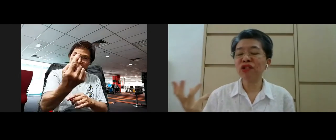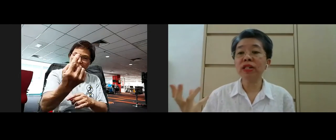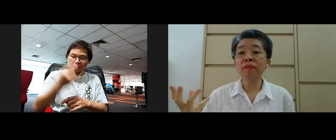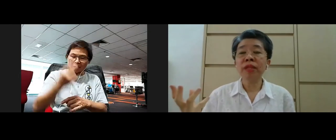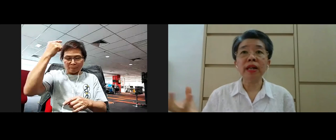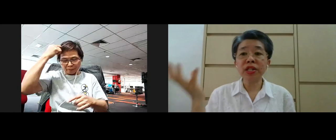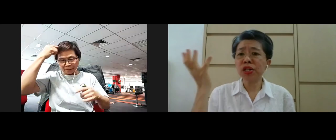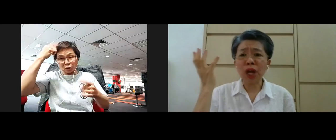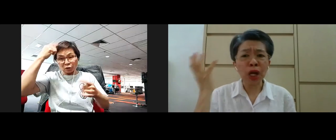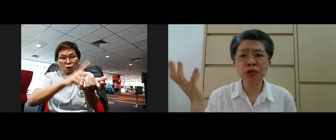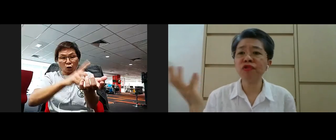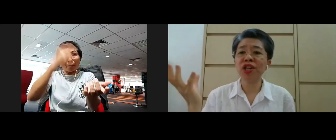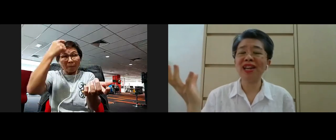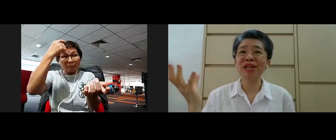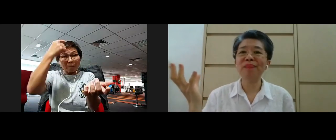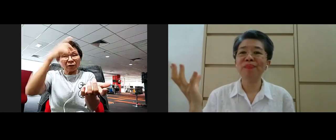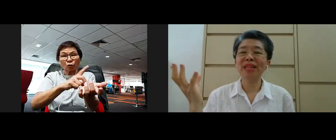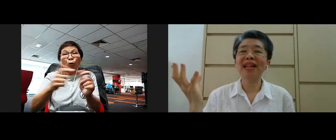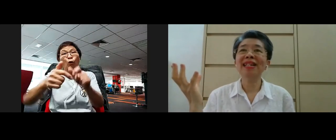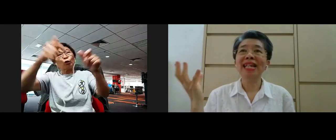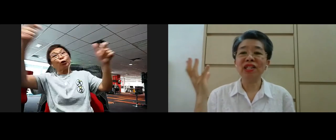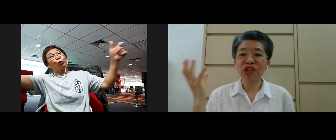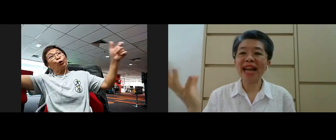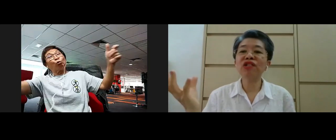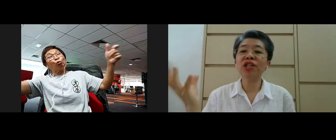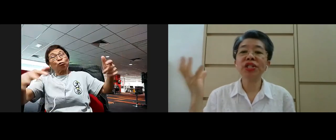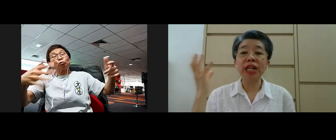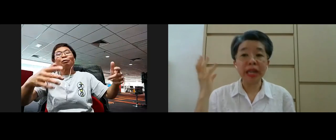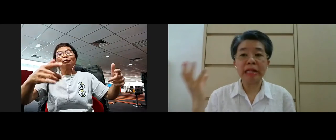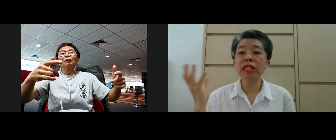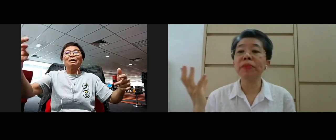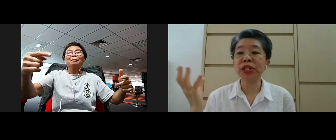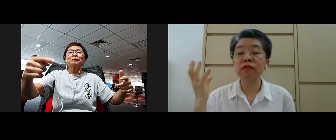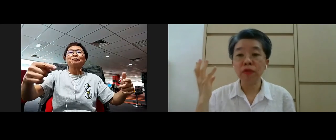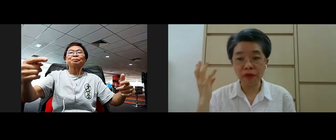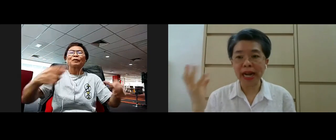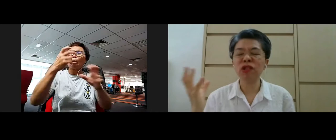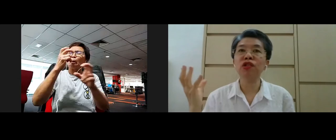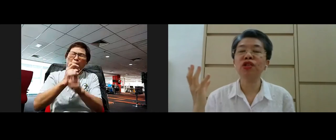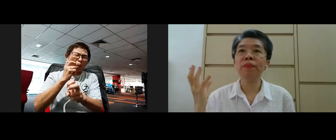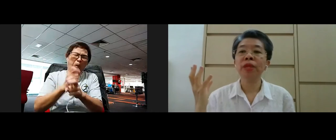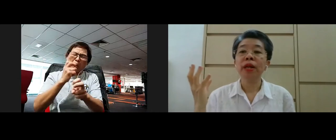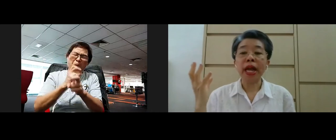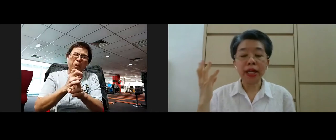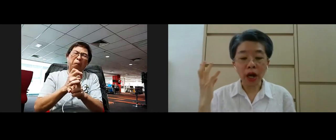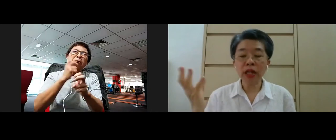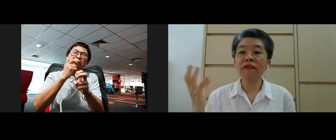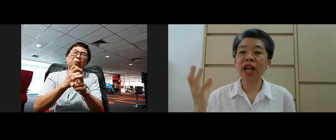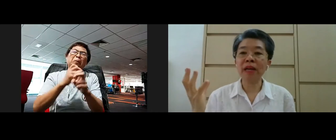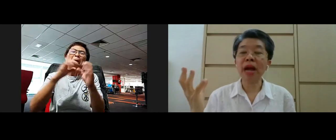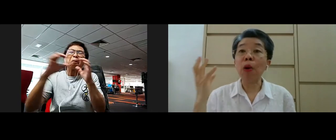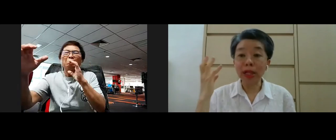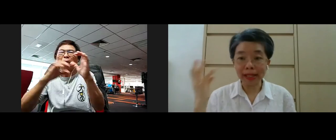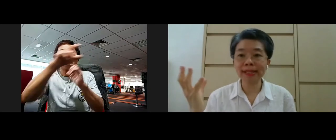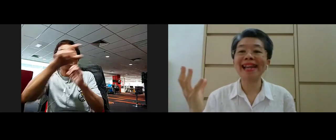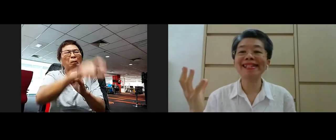health professional this is a huge area the challenges in interpersonal relationship and a lot